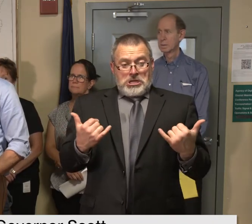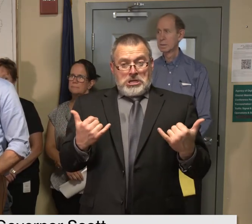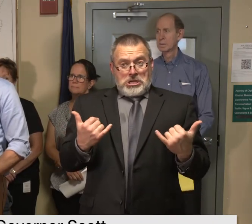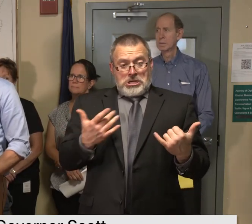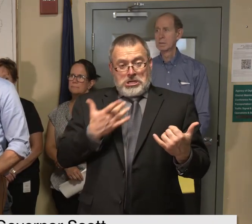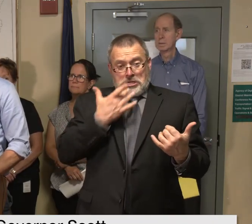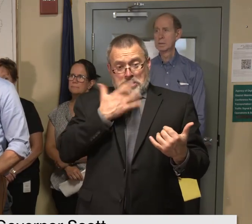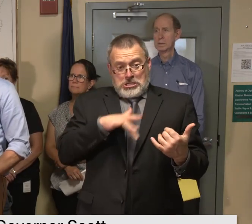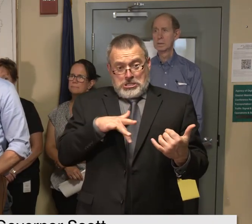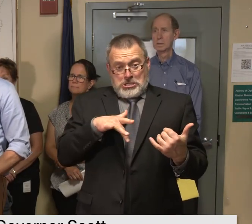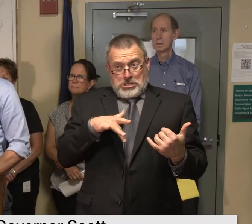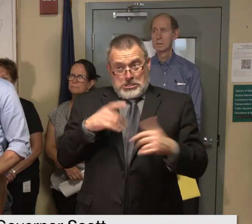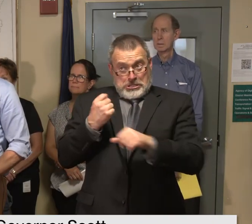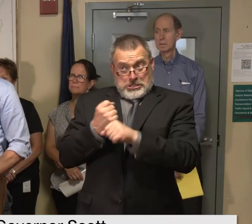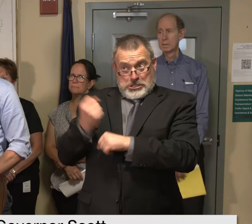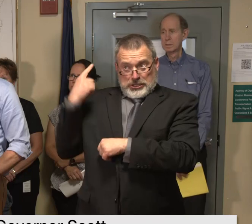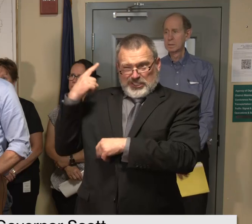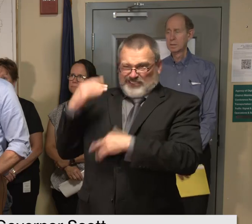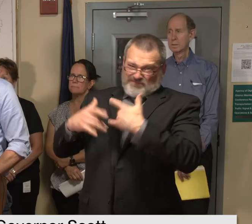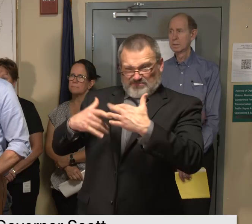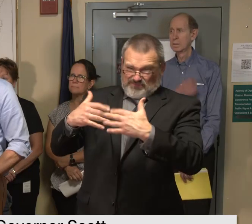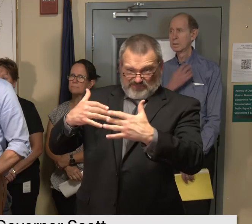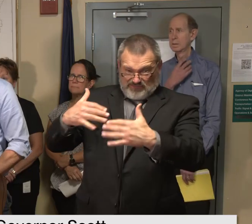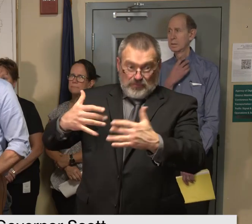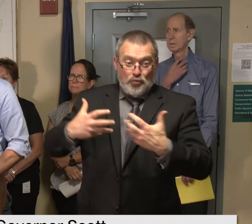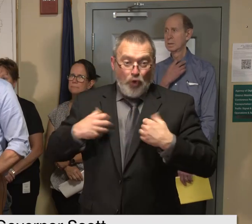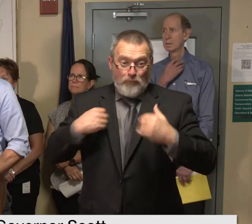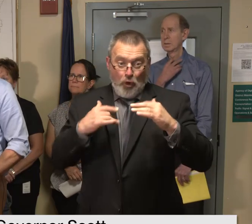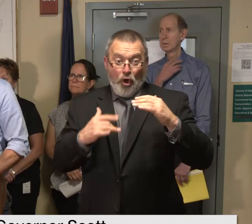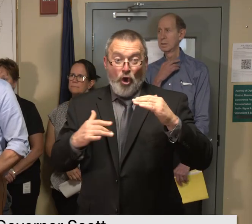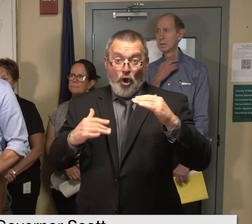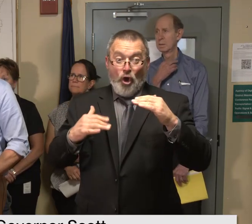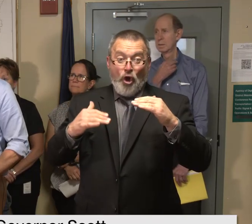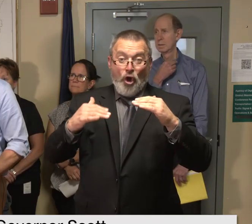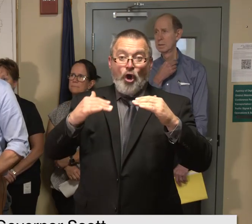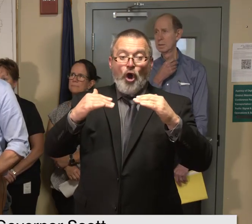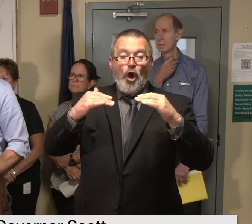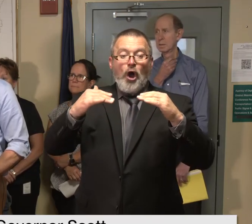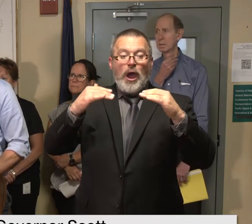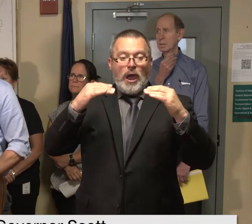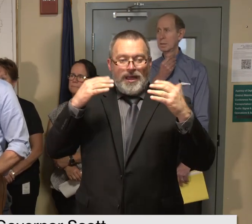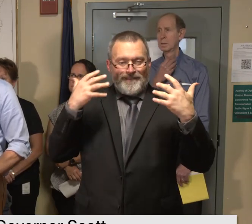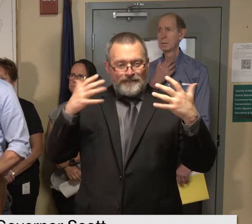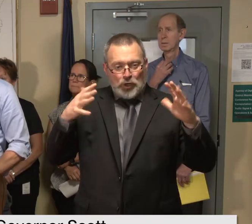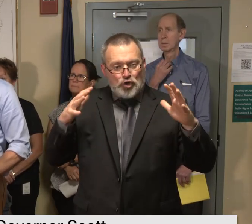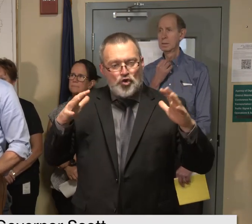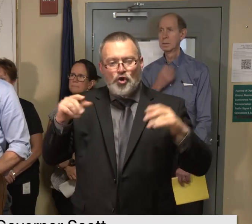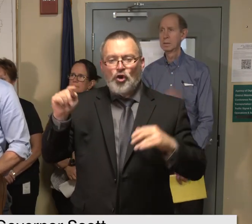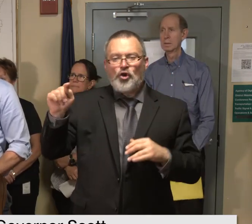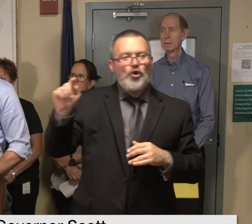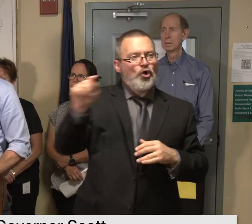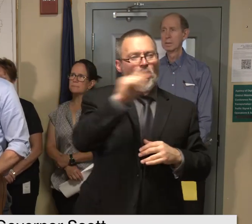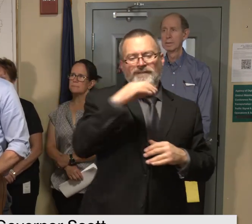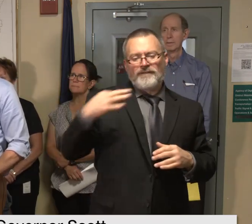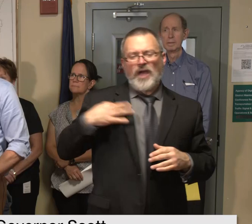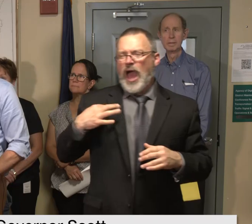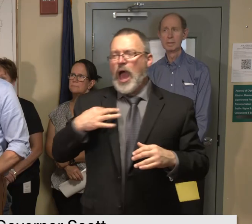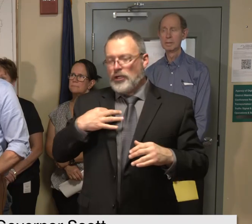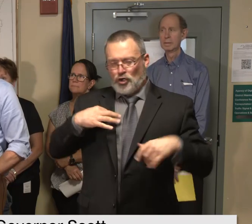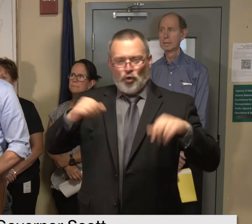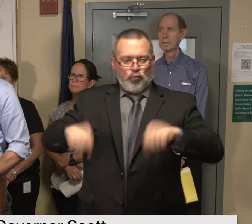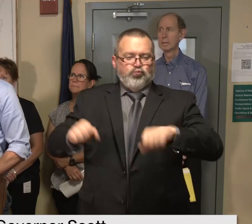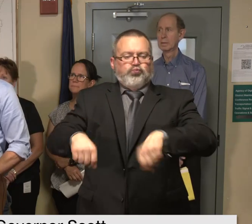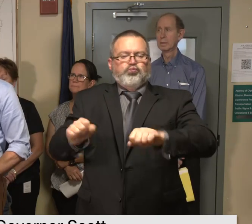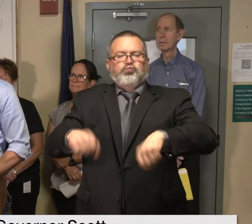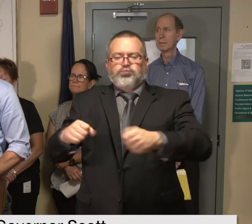flood we have a tremendous number of volunteer heroes out there working in long-term recovery groups in many of the